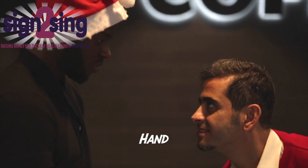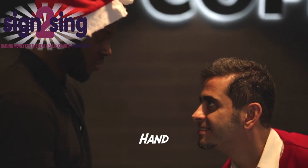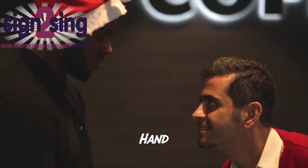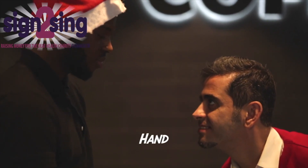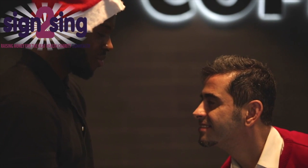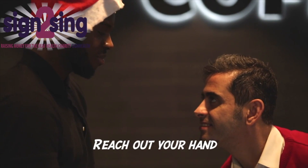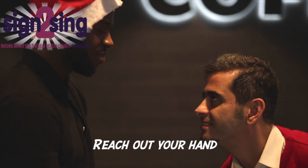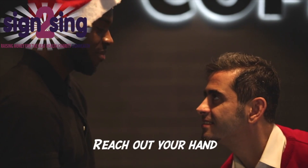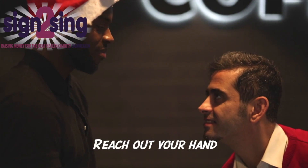they say